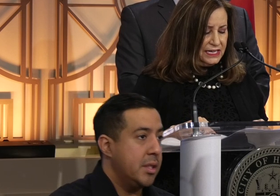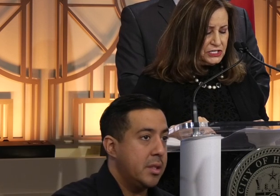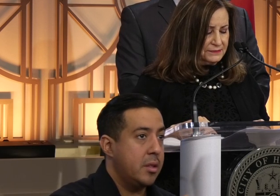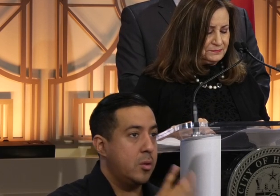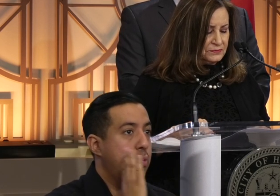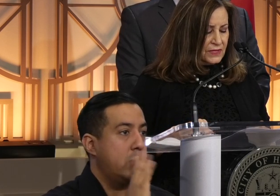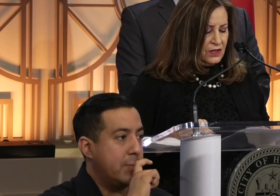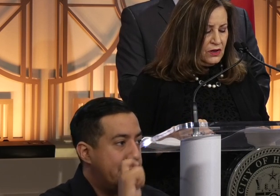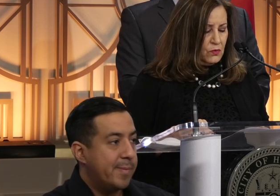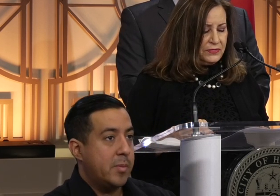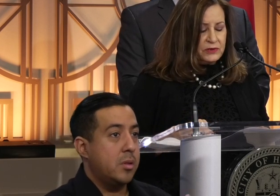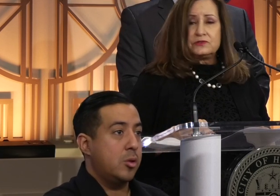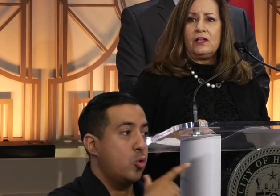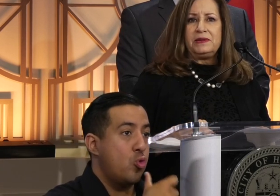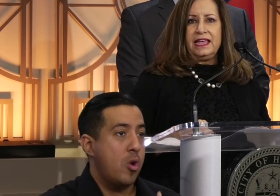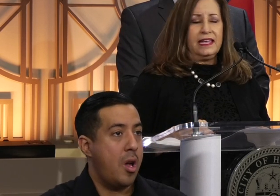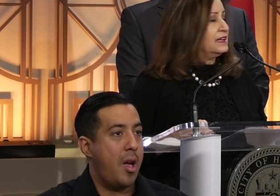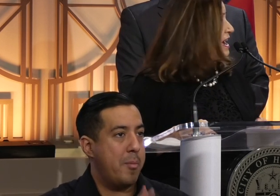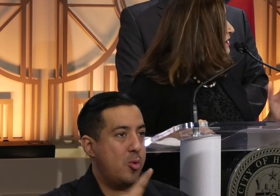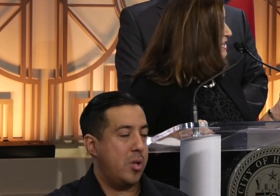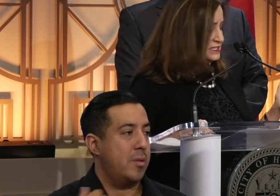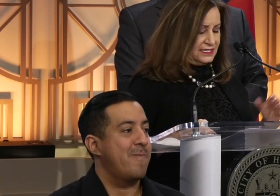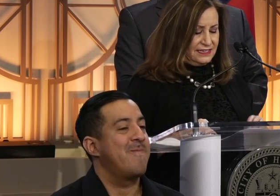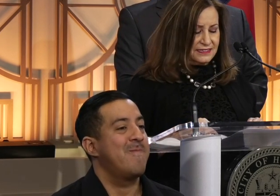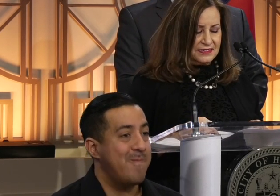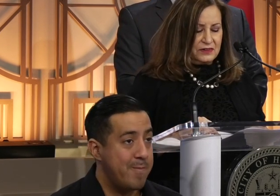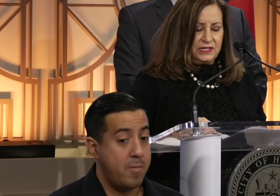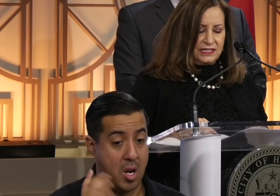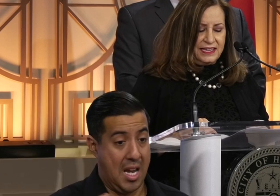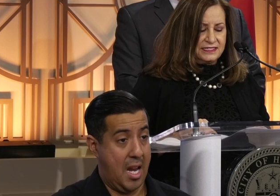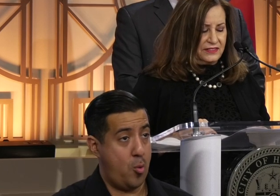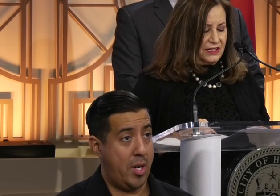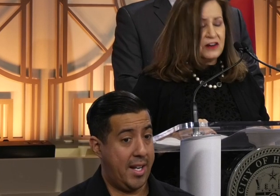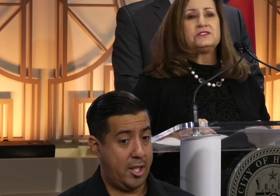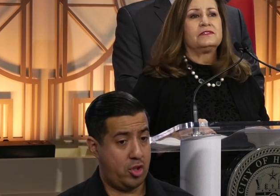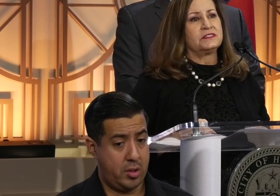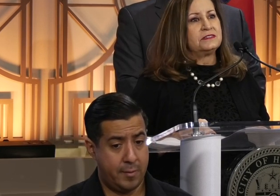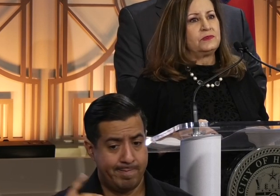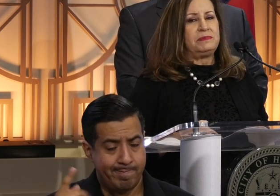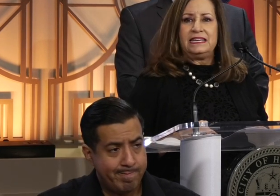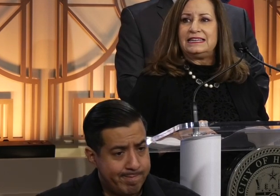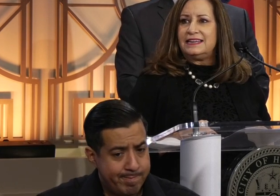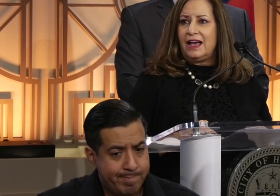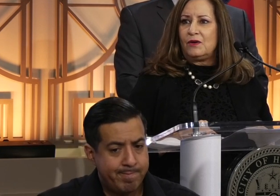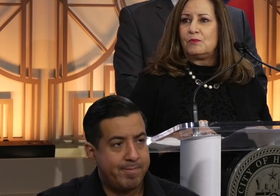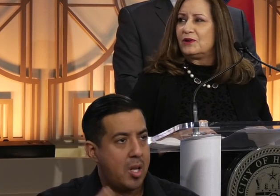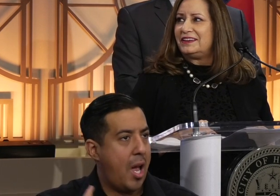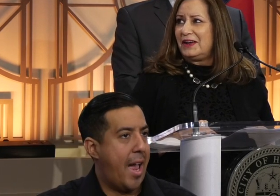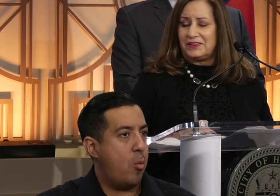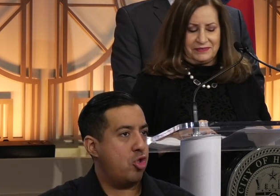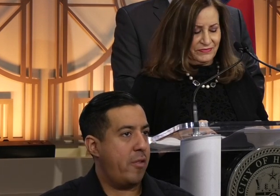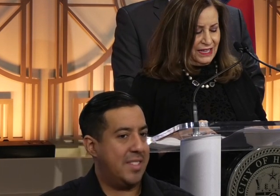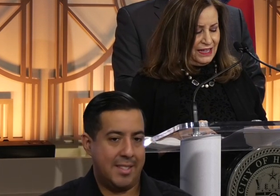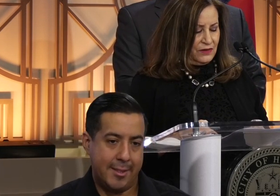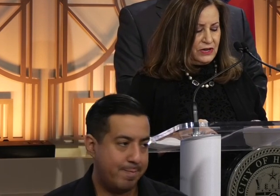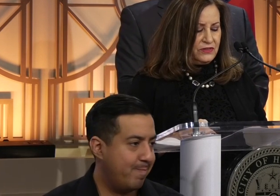retaliation. When the withdrawal began, our agencies realized that our services would be needed now more than